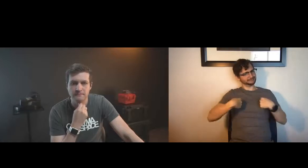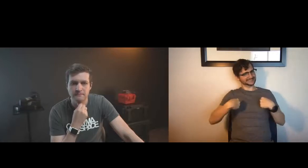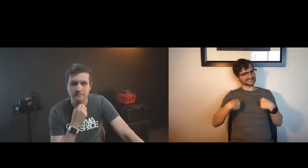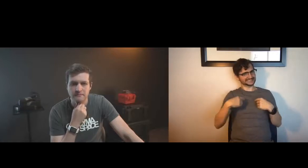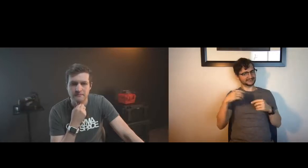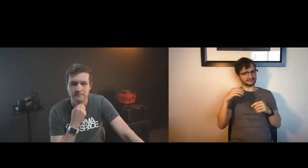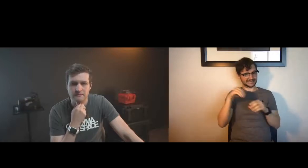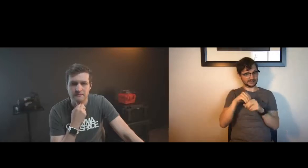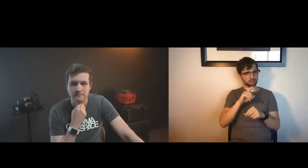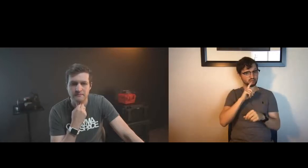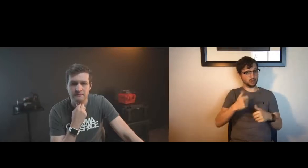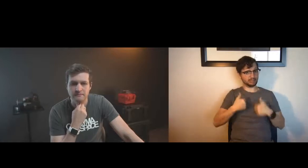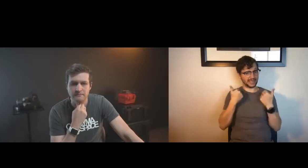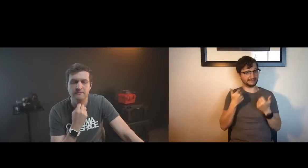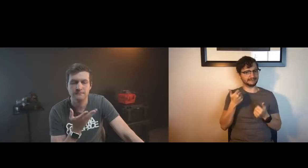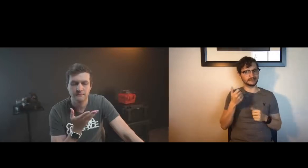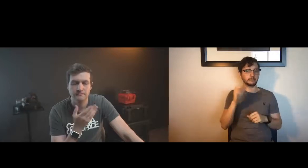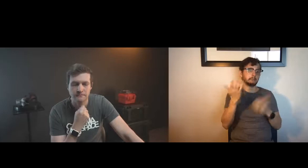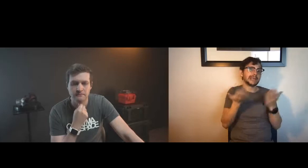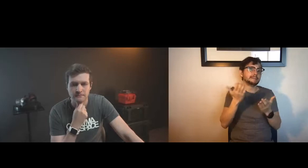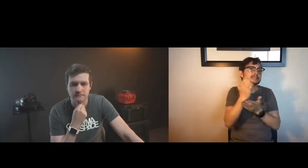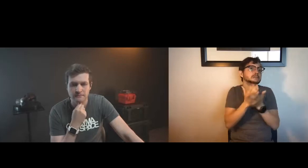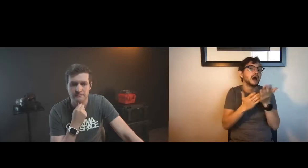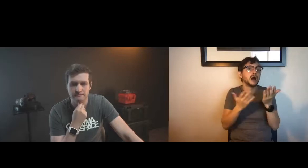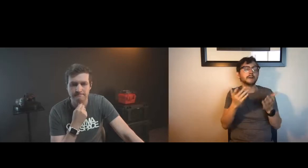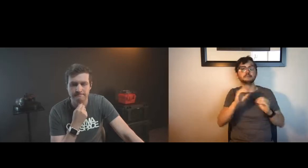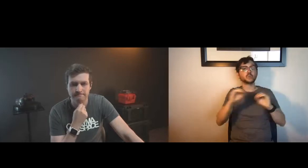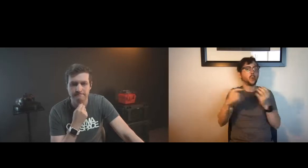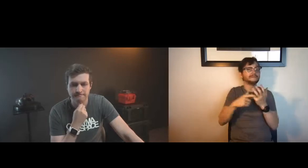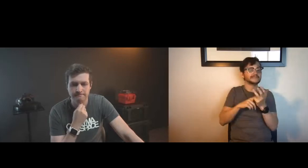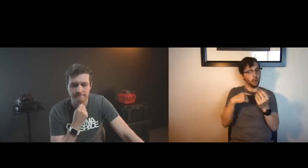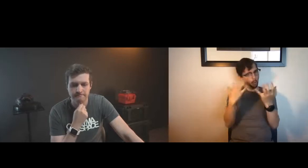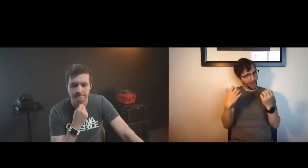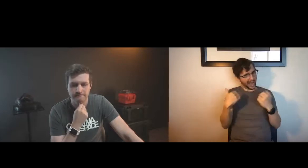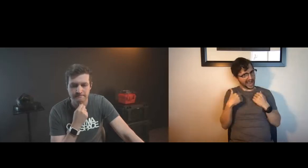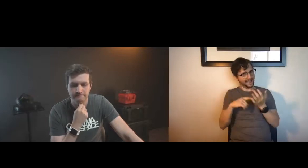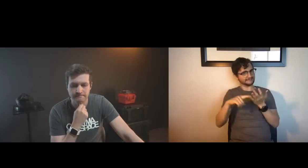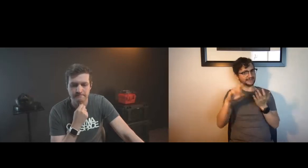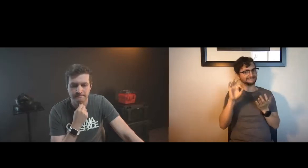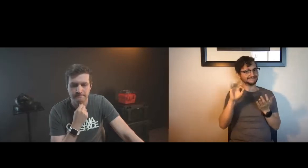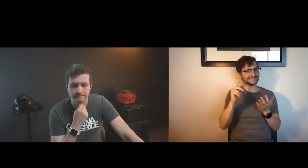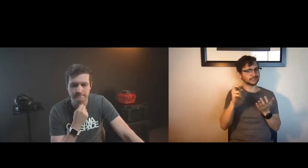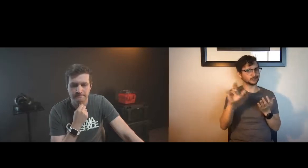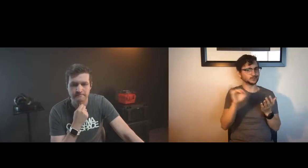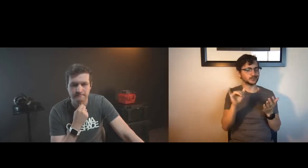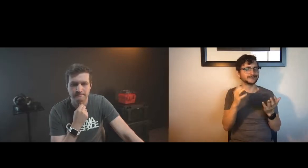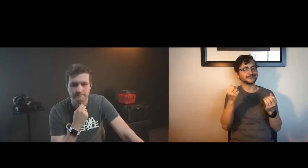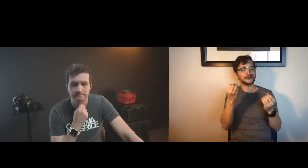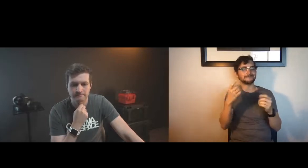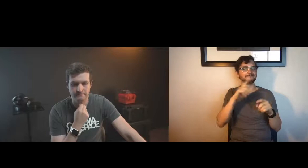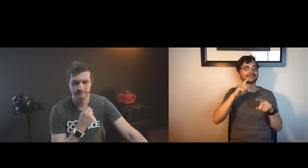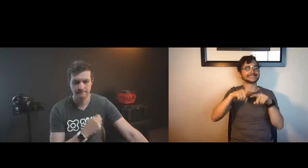five fingers i think that they should be modifiable to reflect your anatomy in real life so